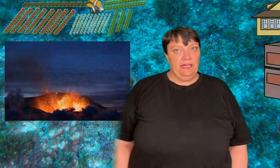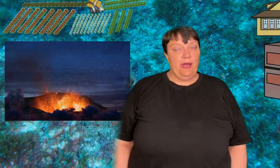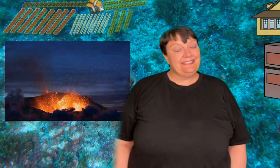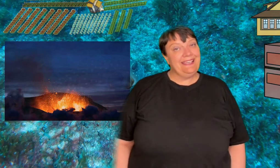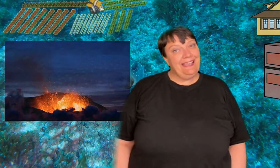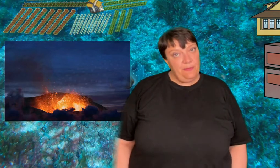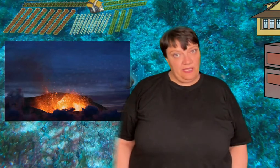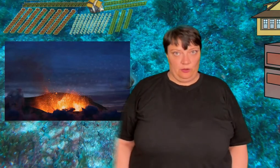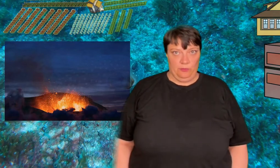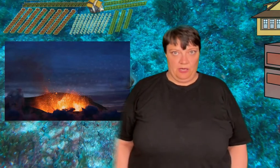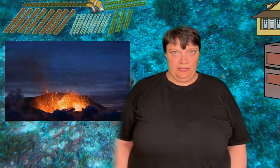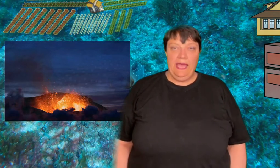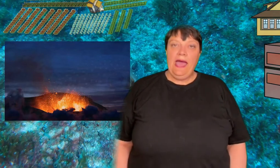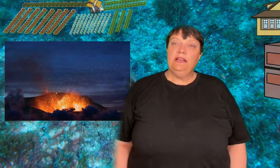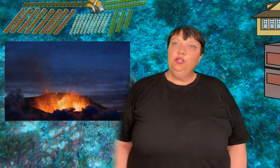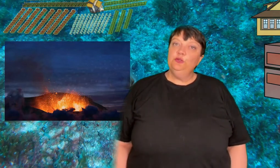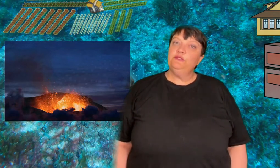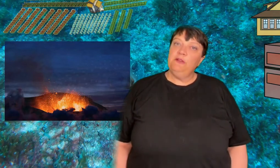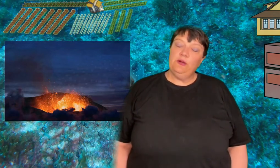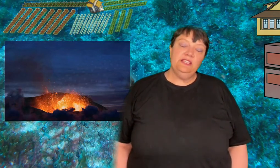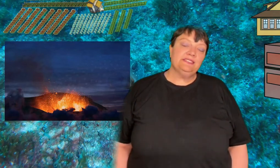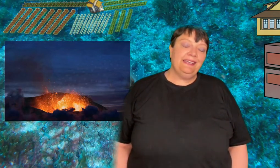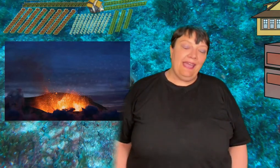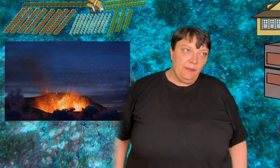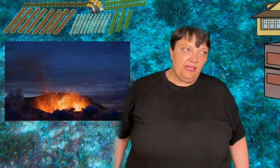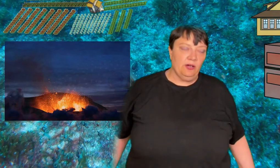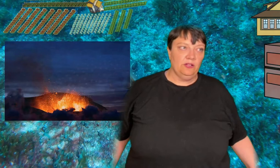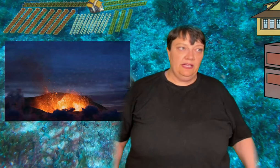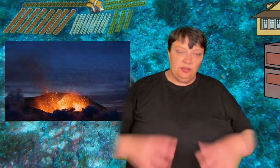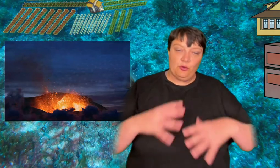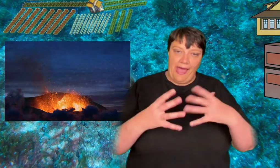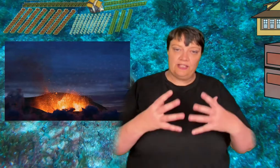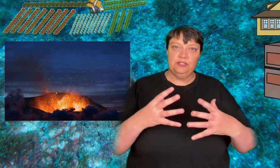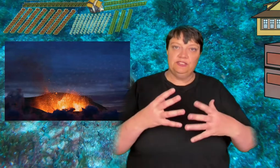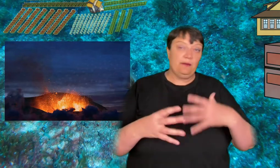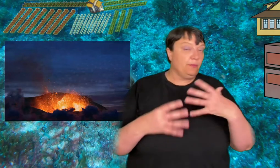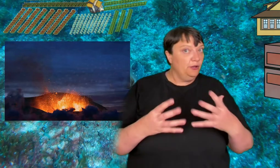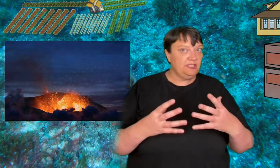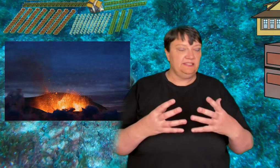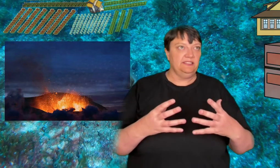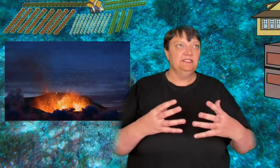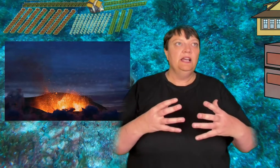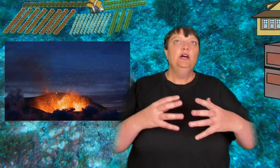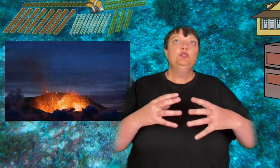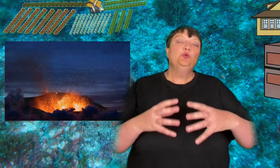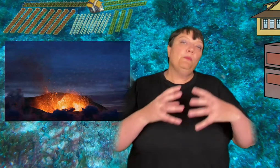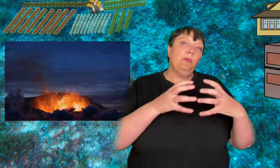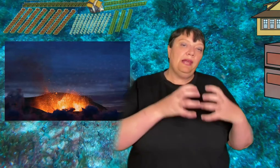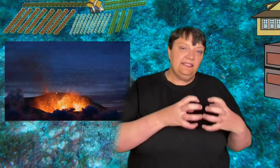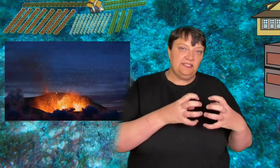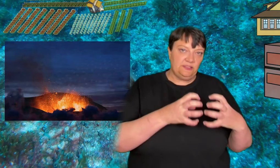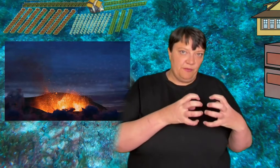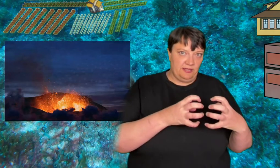volcano as a chemical mine and use various chemical interactions and processes to